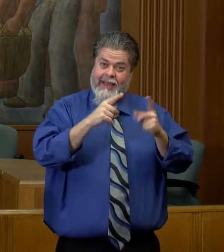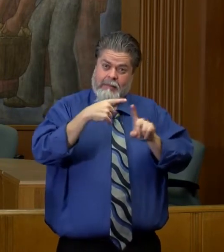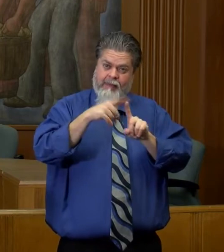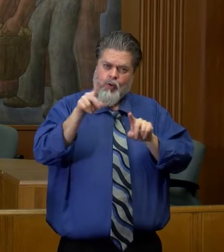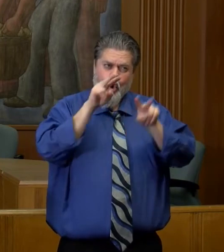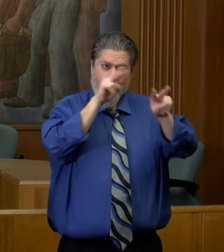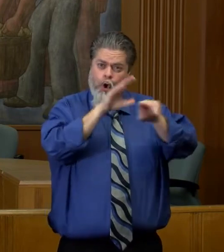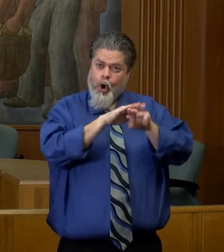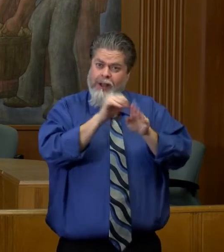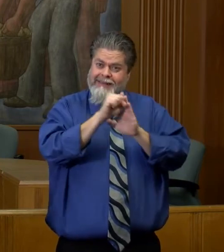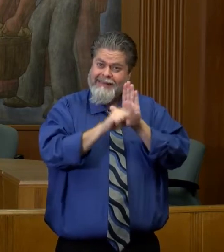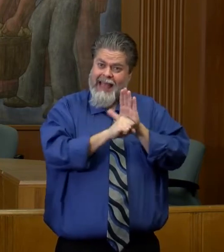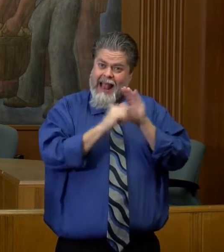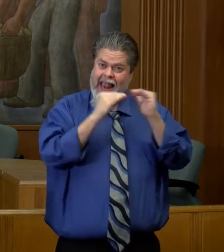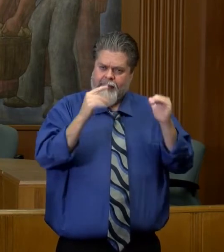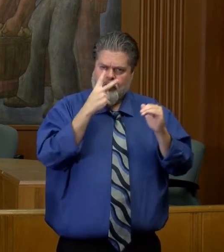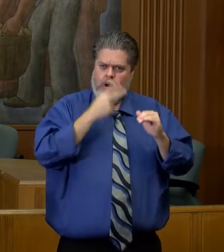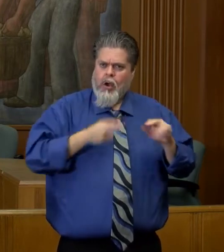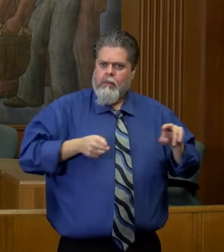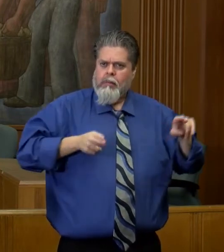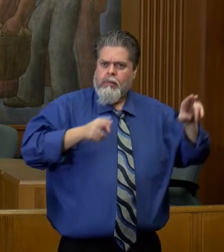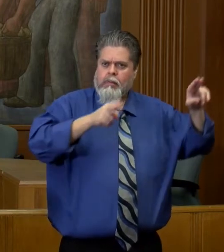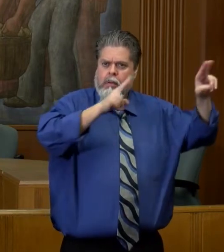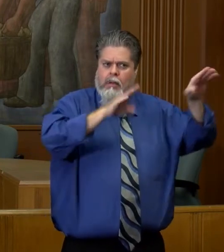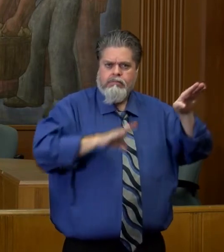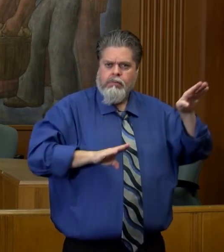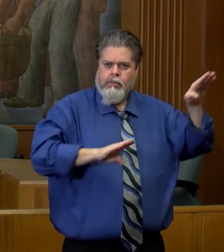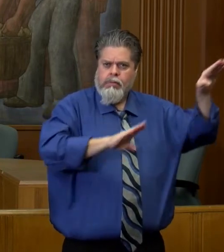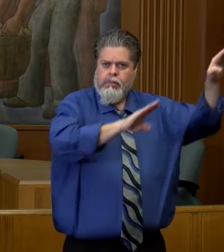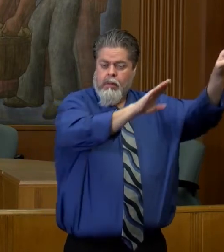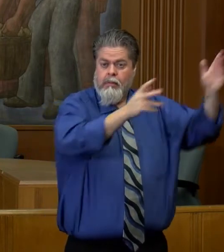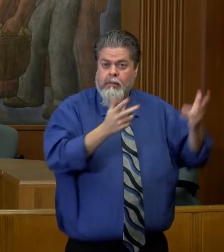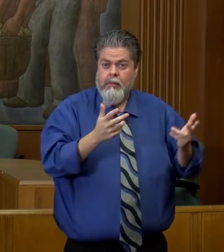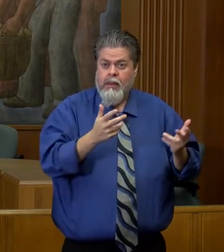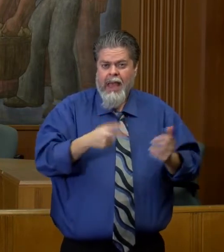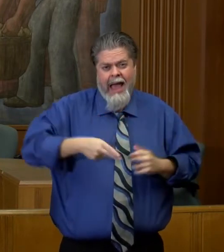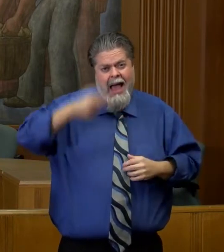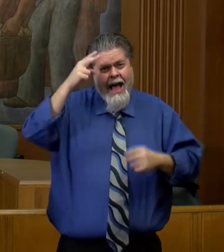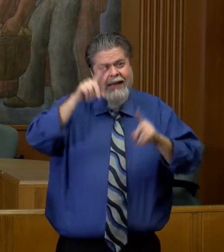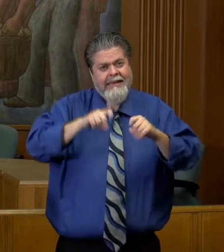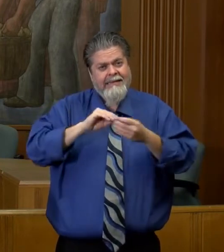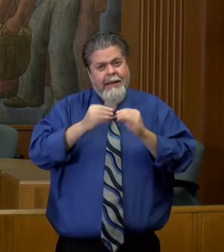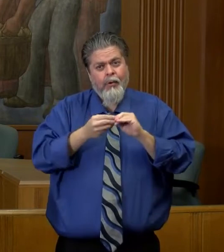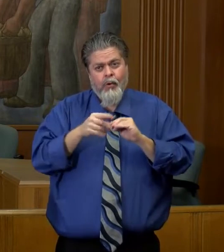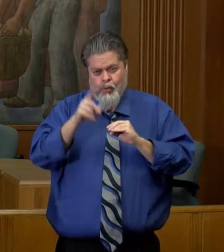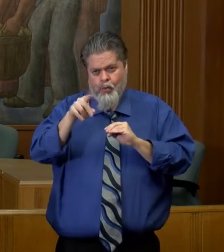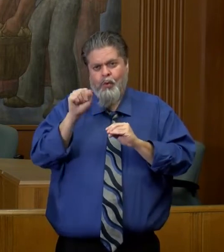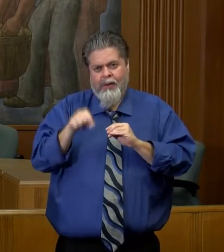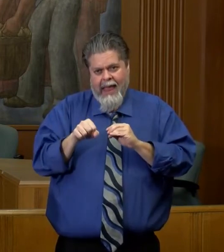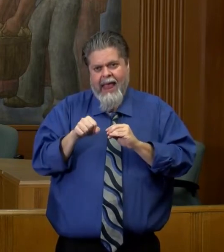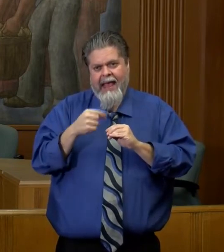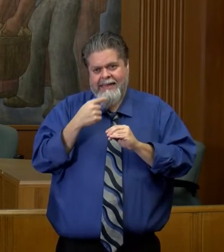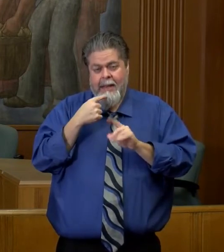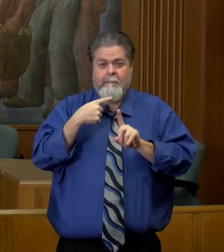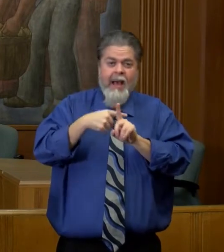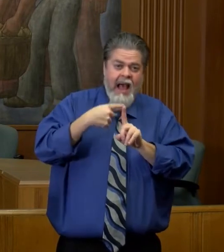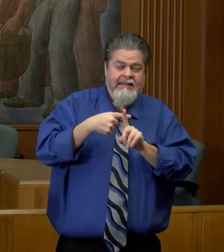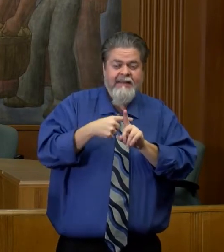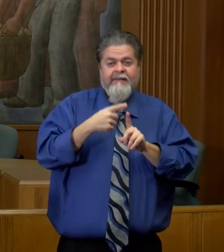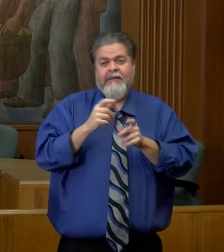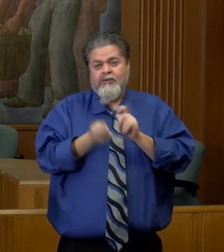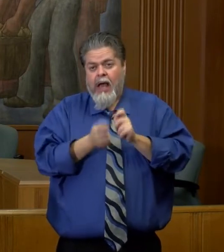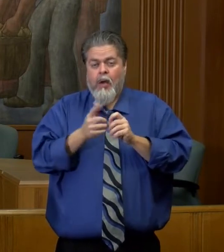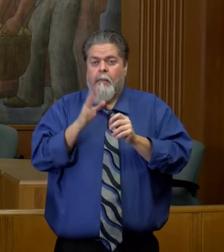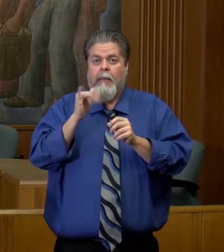the state level, that has continued to rise with a high level of test numbers. So yeah, you can mess with the percent positivity by